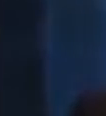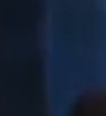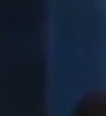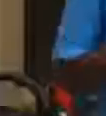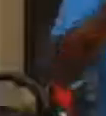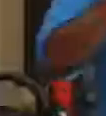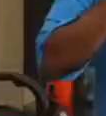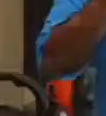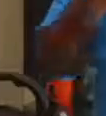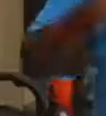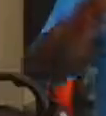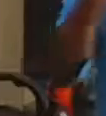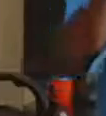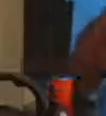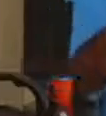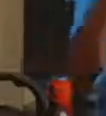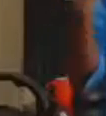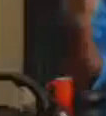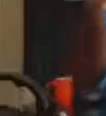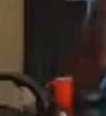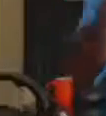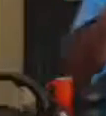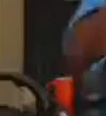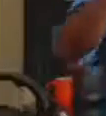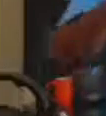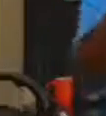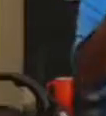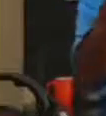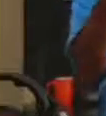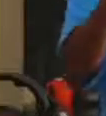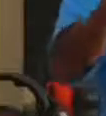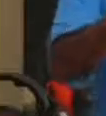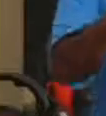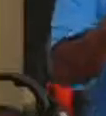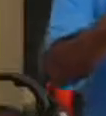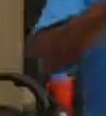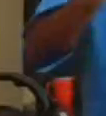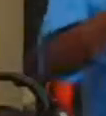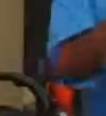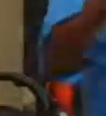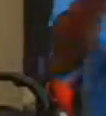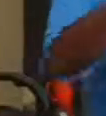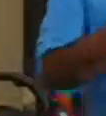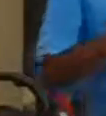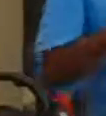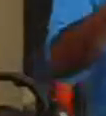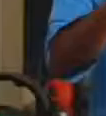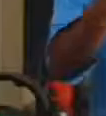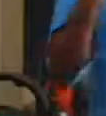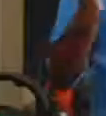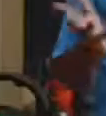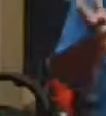In our national youth policy, there is a special mention of employment and entrepreneurship,